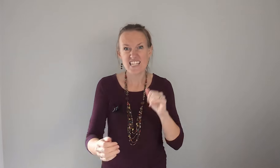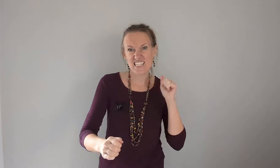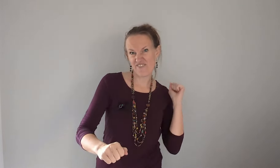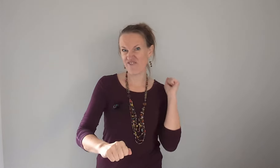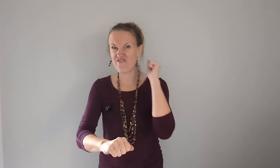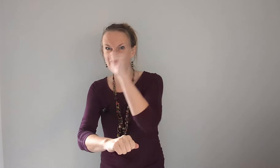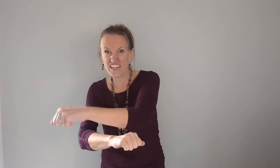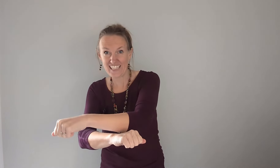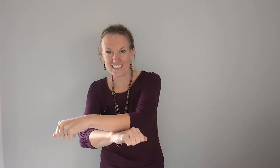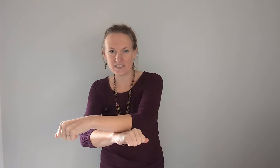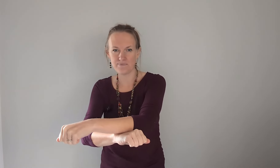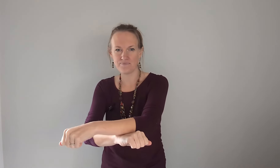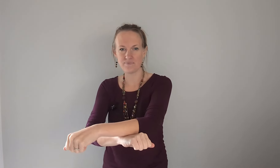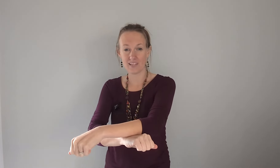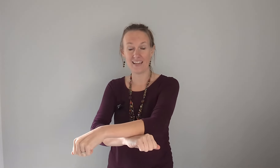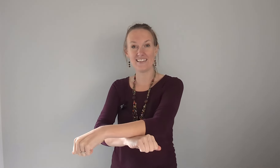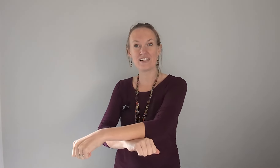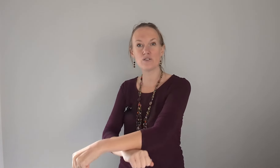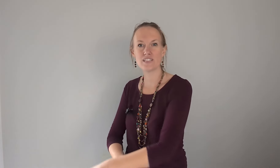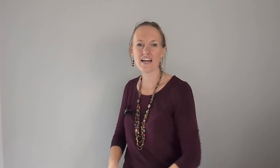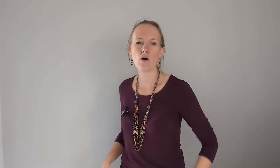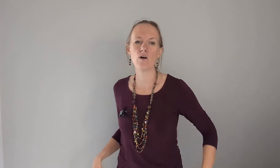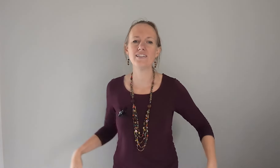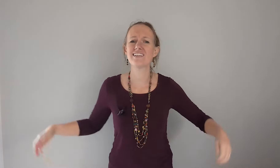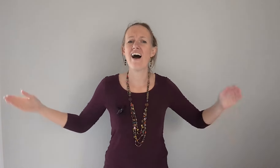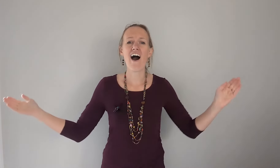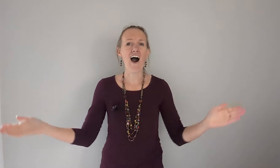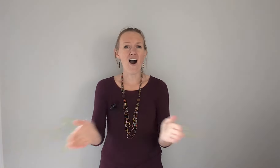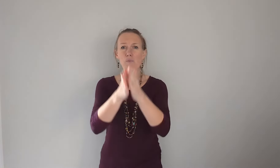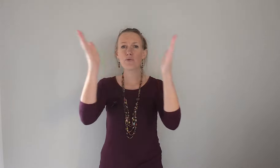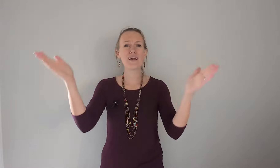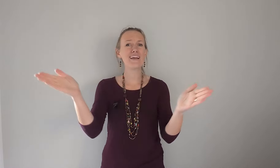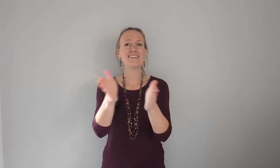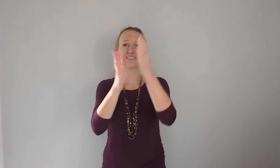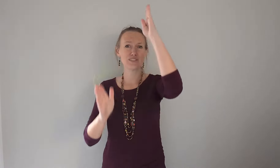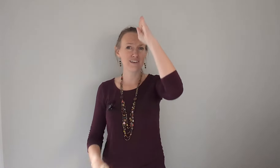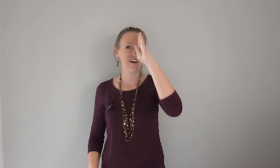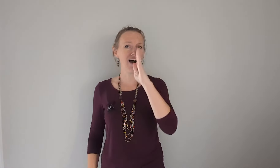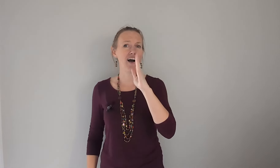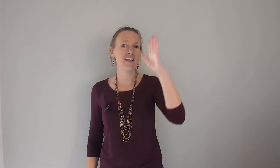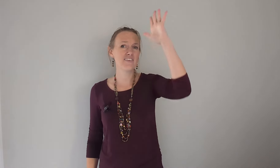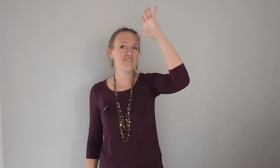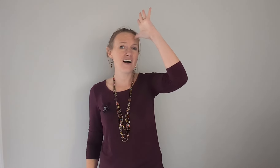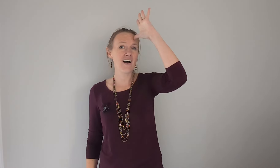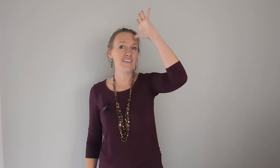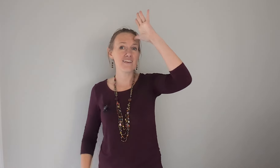defeat and then it goes to that chorus all praise all the father